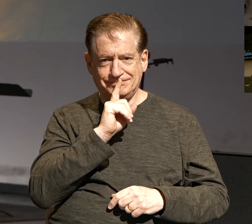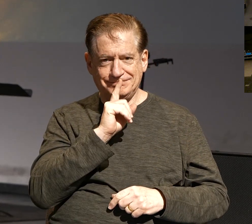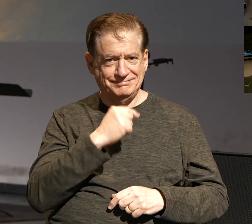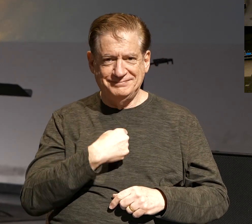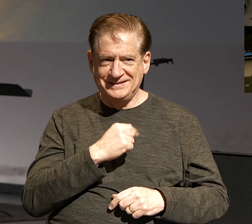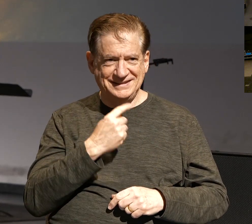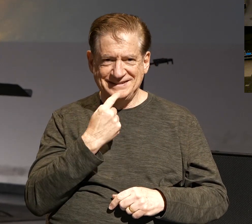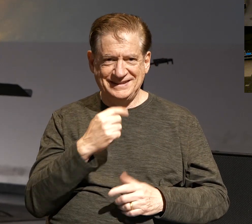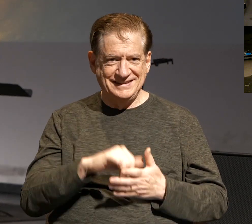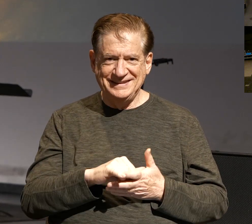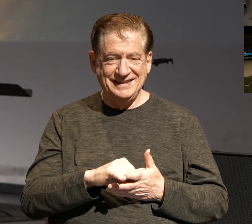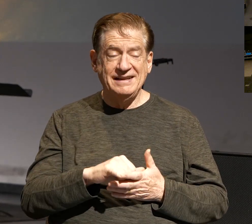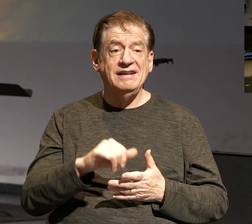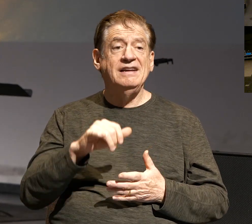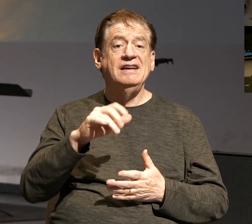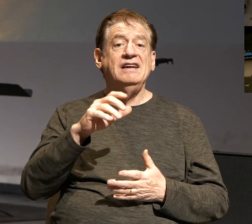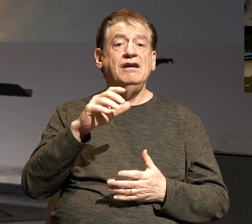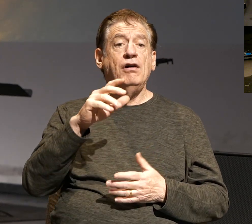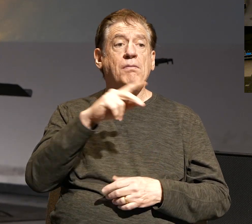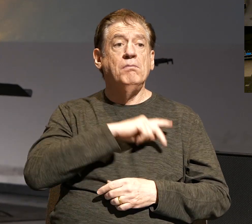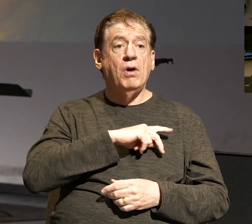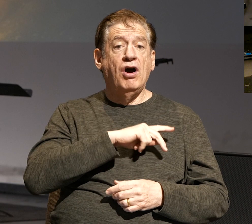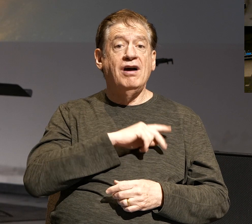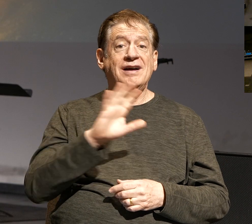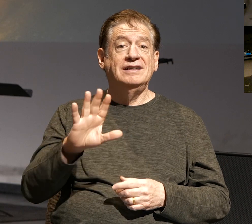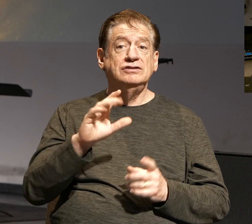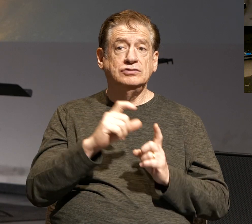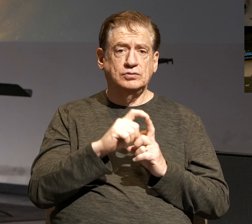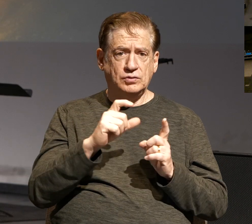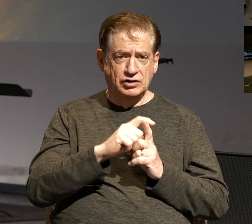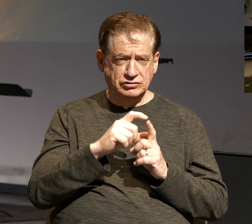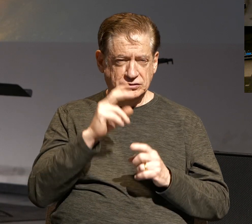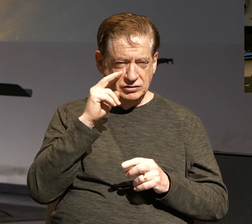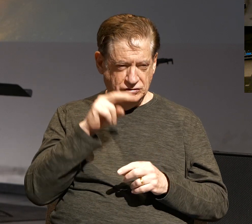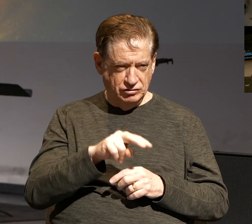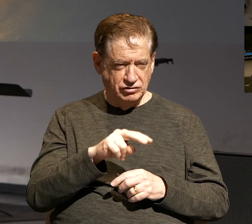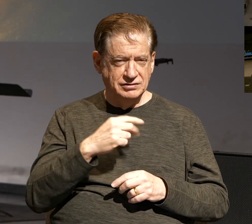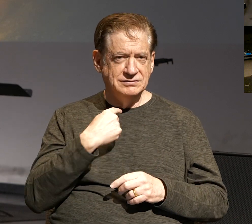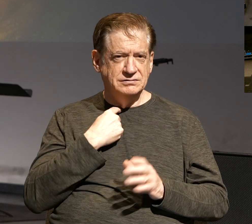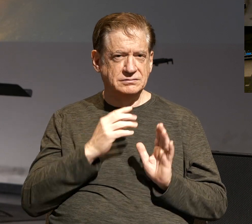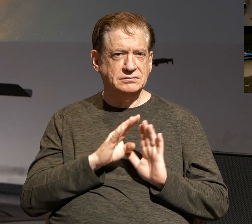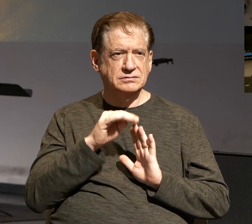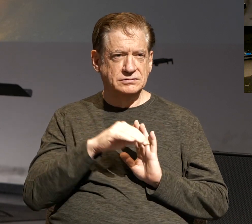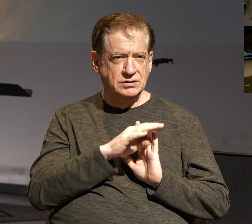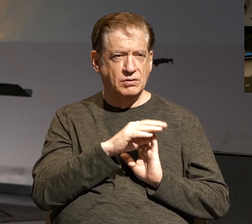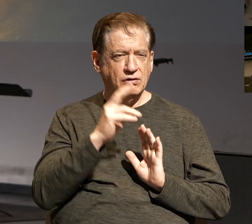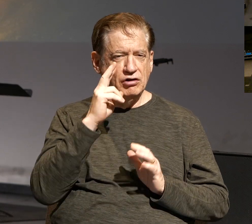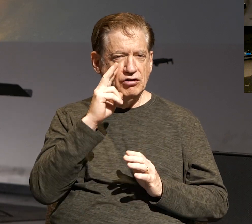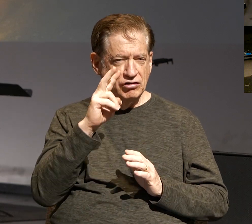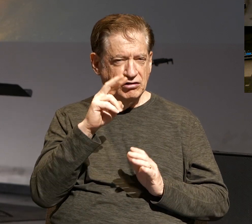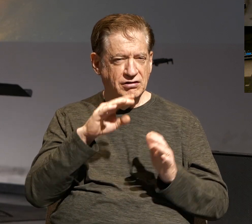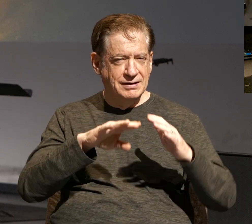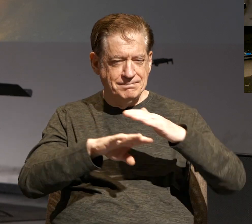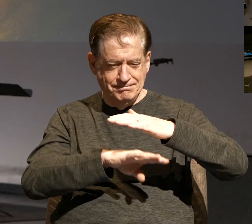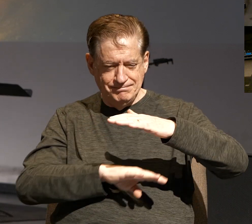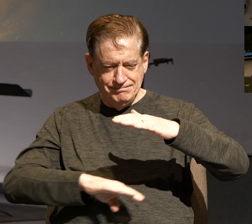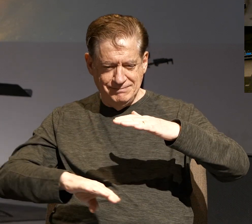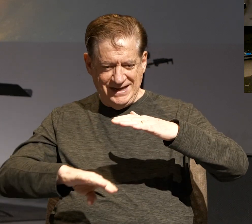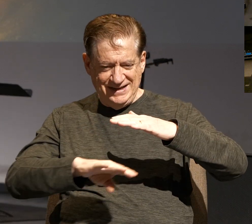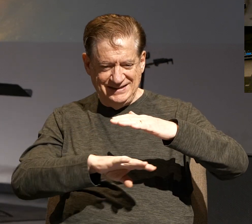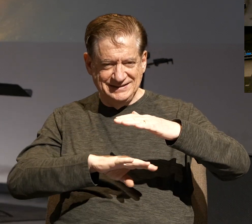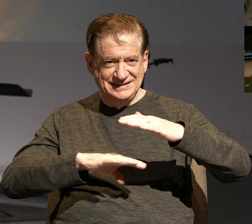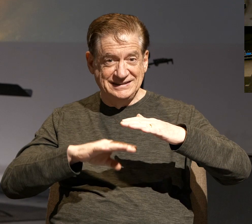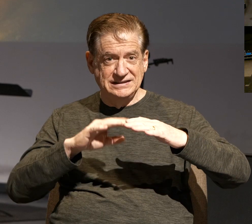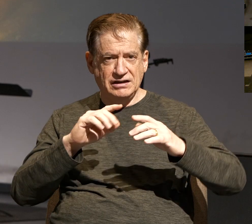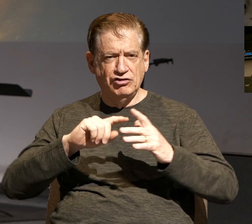now. Paul, in his words, you do the study, you look at his tone, you look at the basis and origin of the language that he's using.